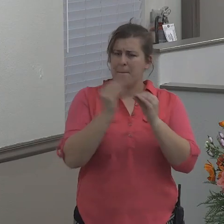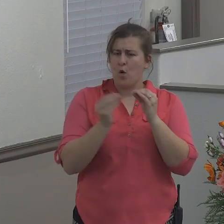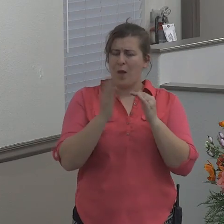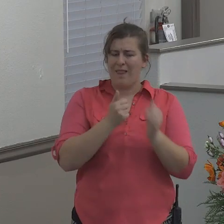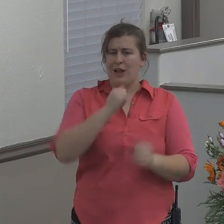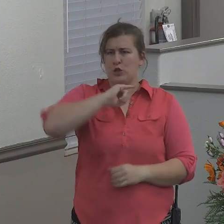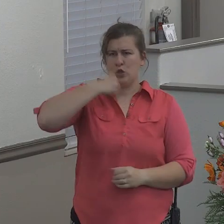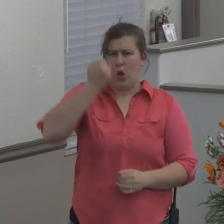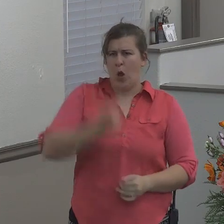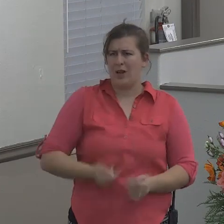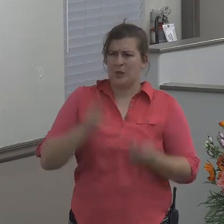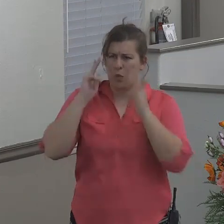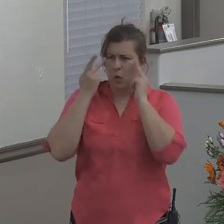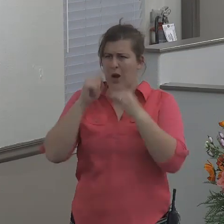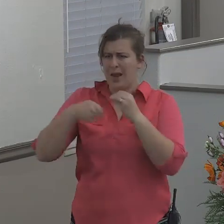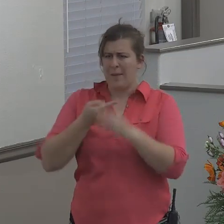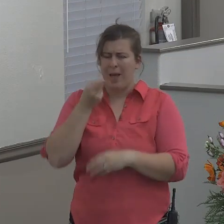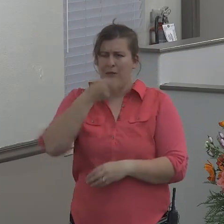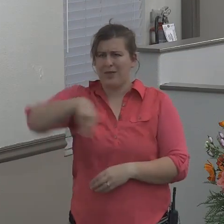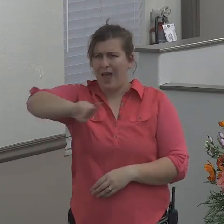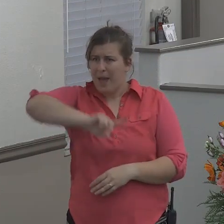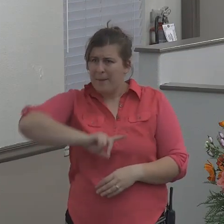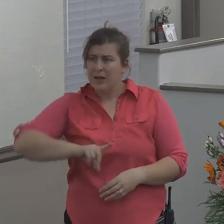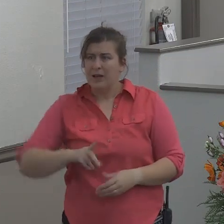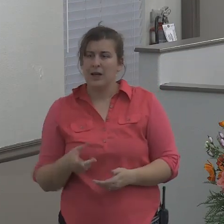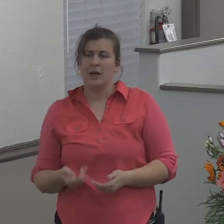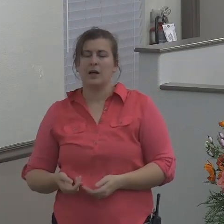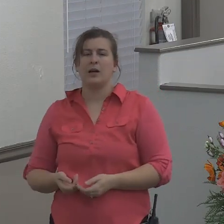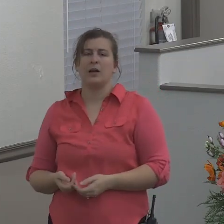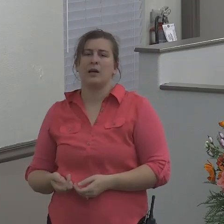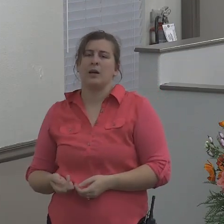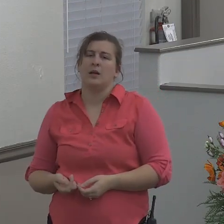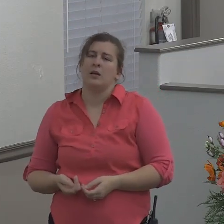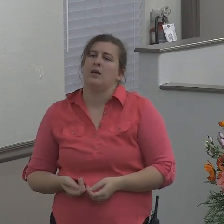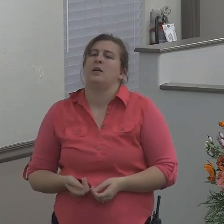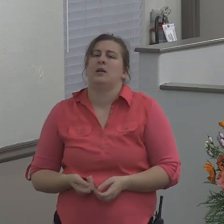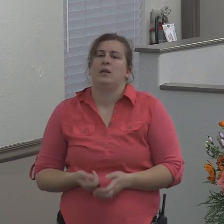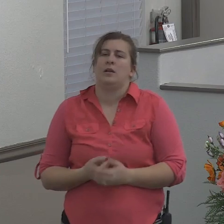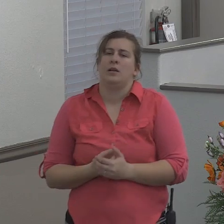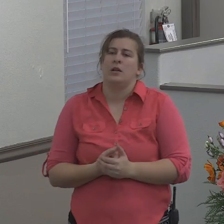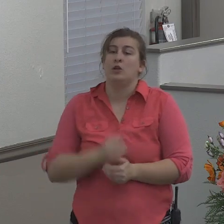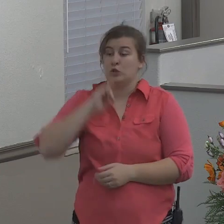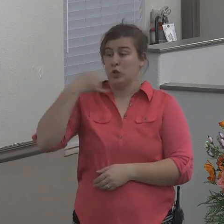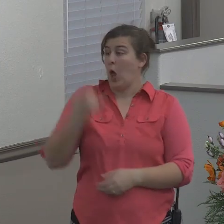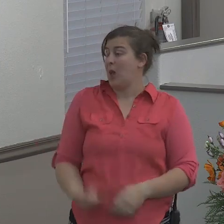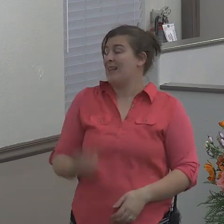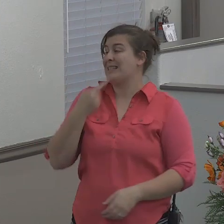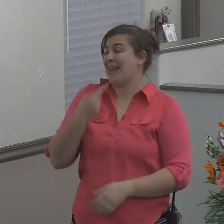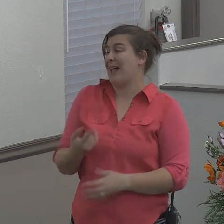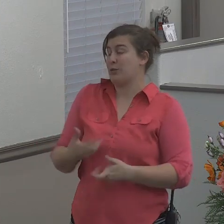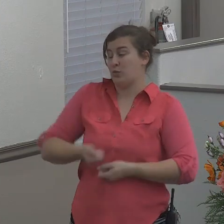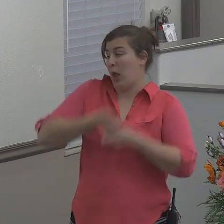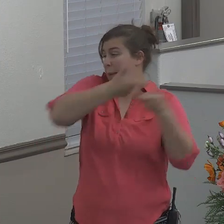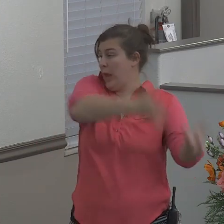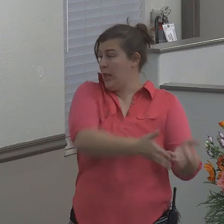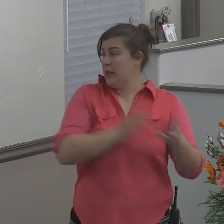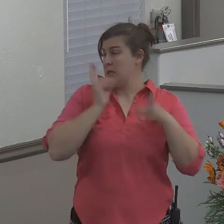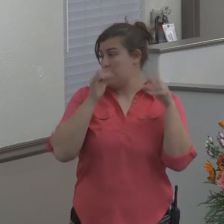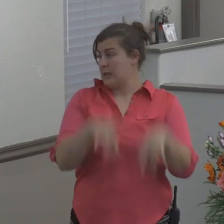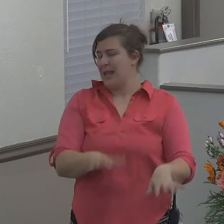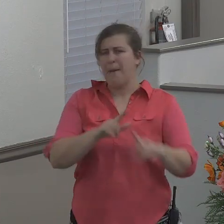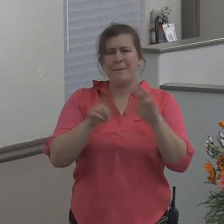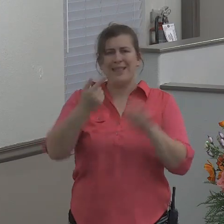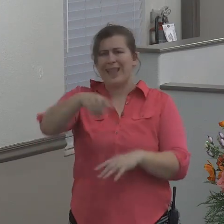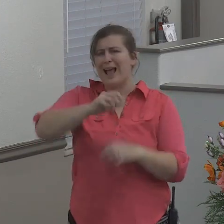He says, oh, just throw me overboard. And these pagan men try everything they can not to do that to Jonah.